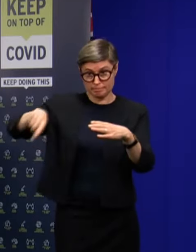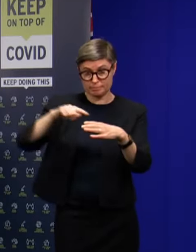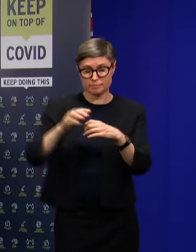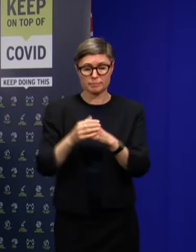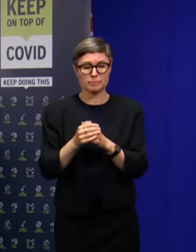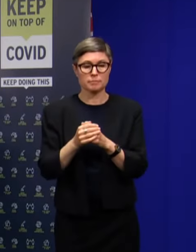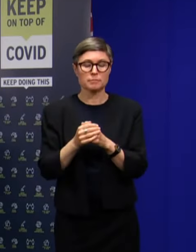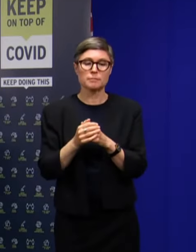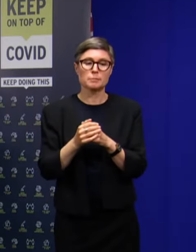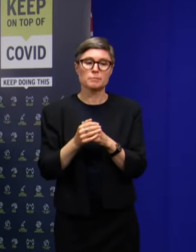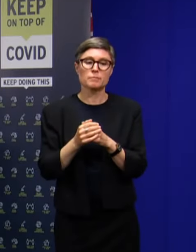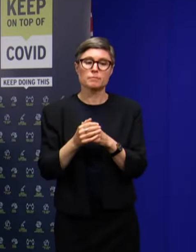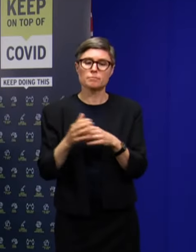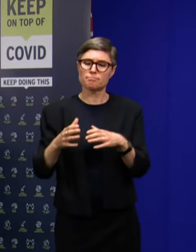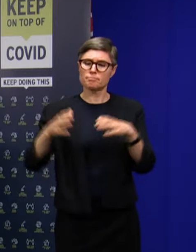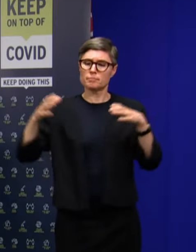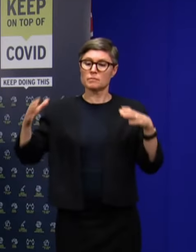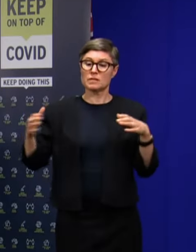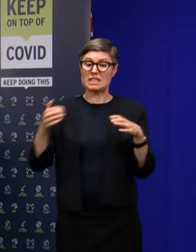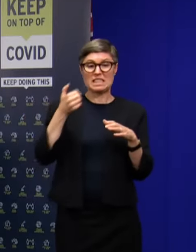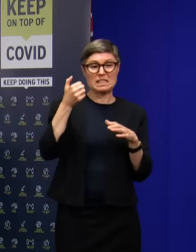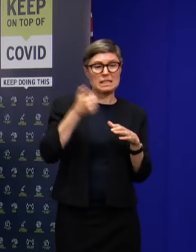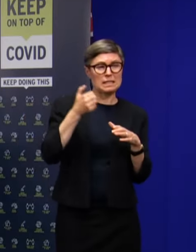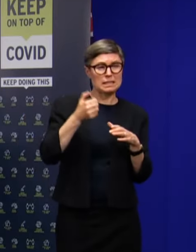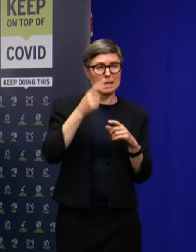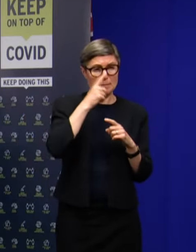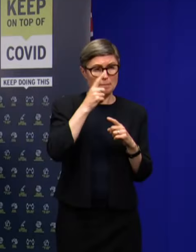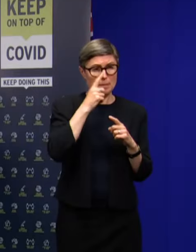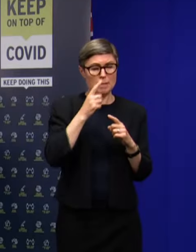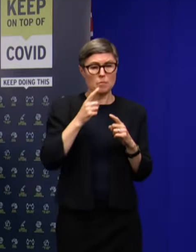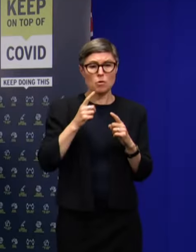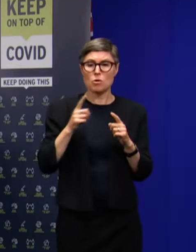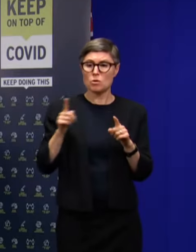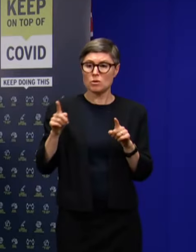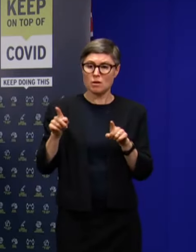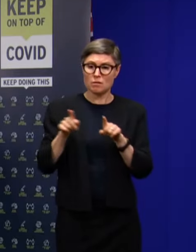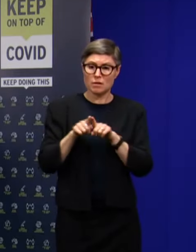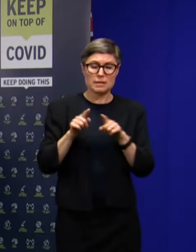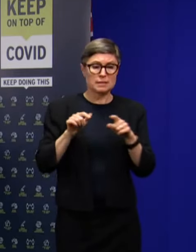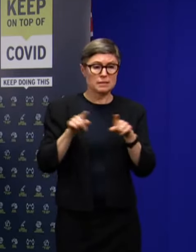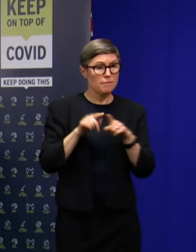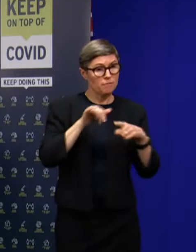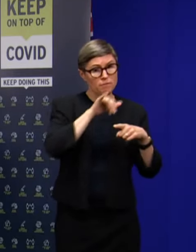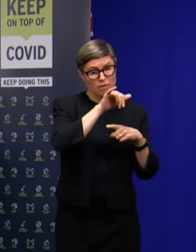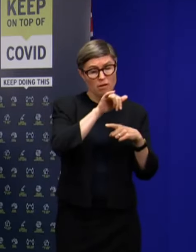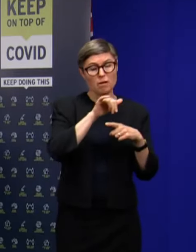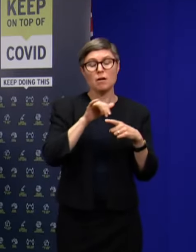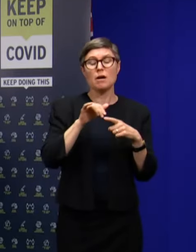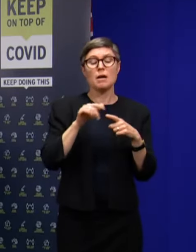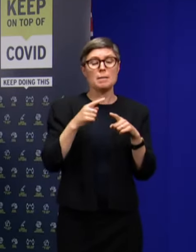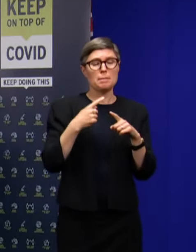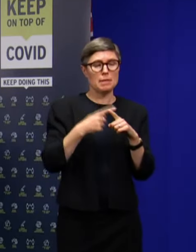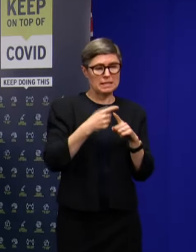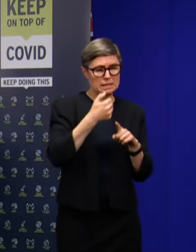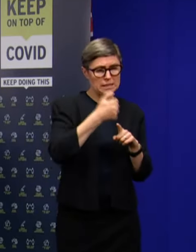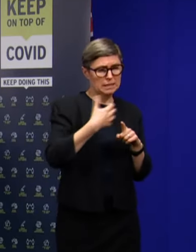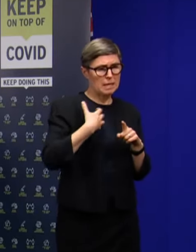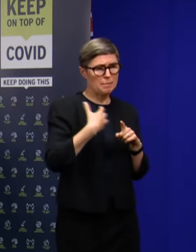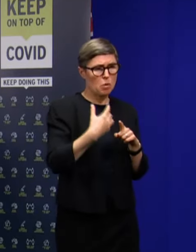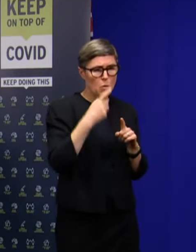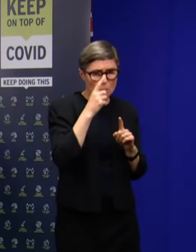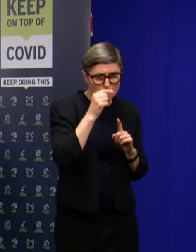16 casual contacts which have been identified and there are a further 16 which are being assessed at the moment.